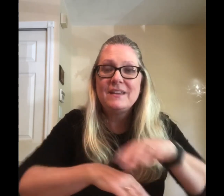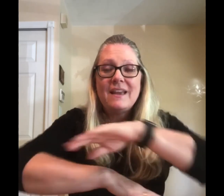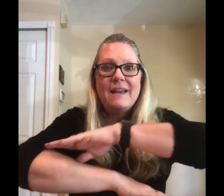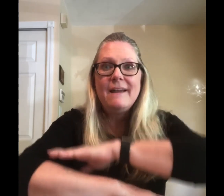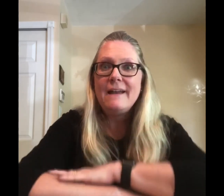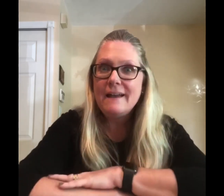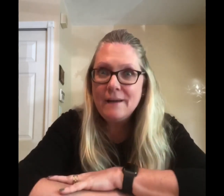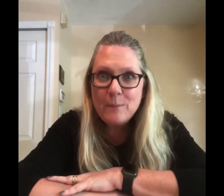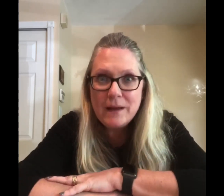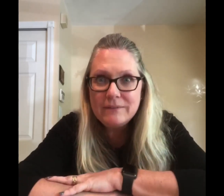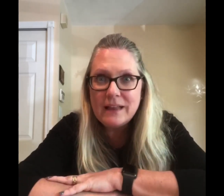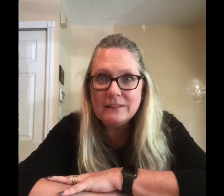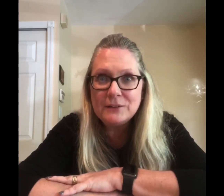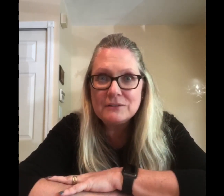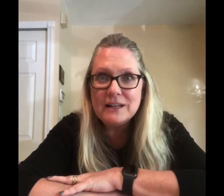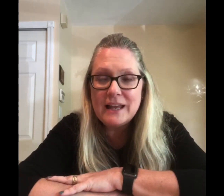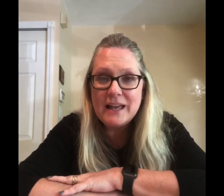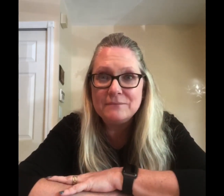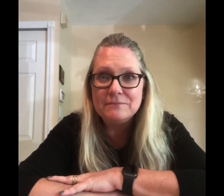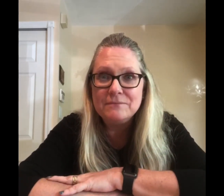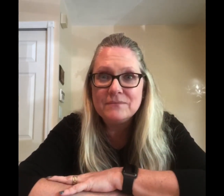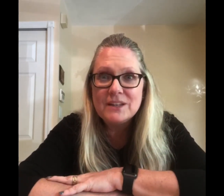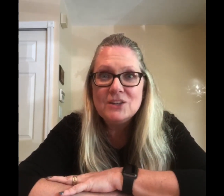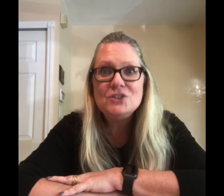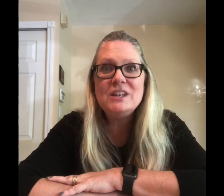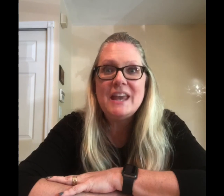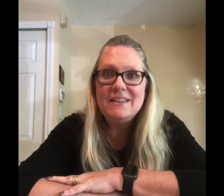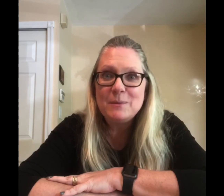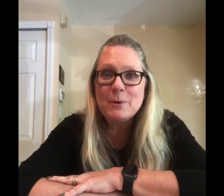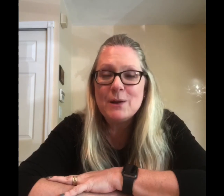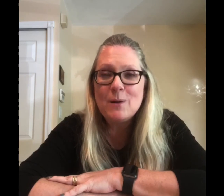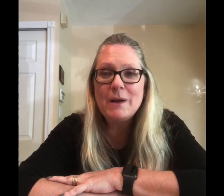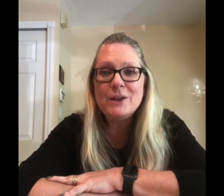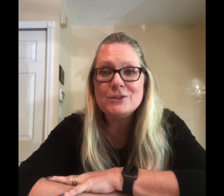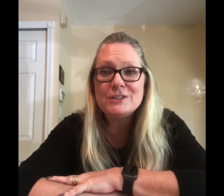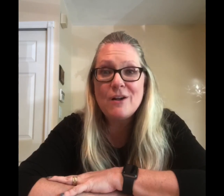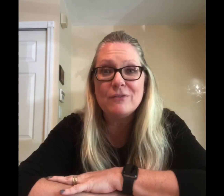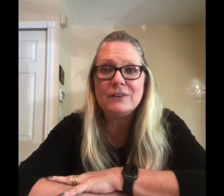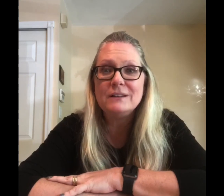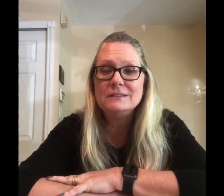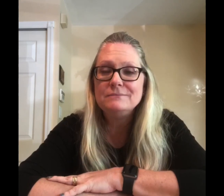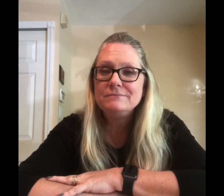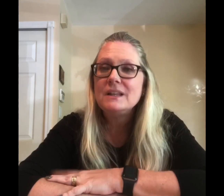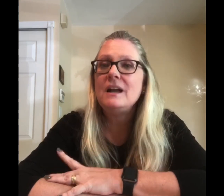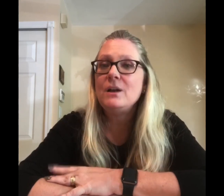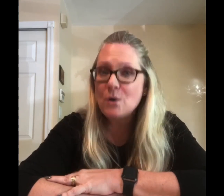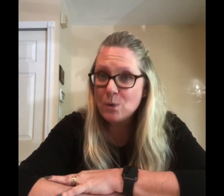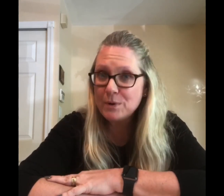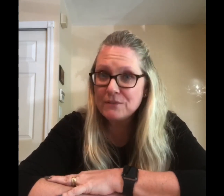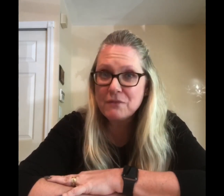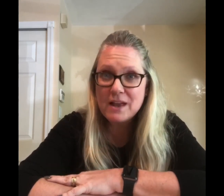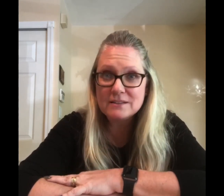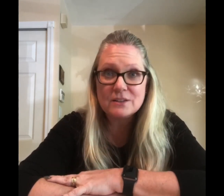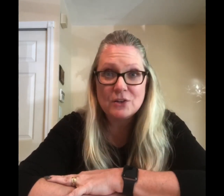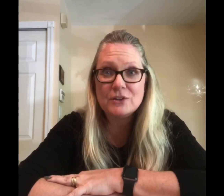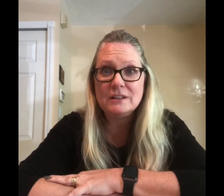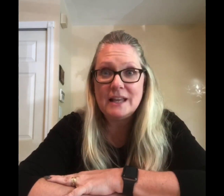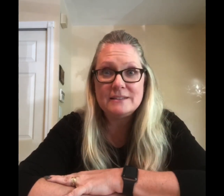how about that little red hen she ate the bread all by herself I hope her friends learn the lesson